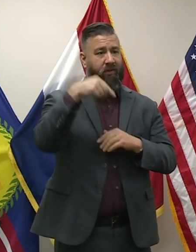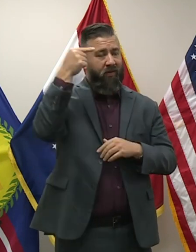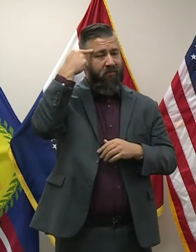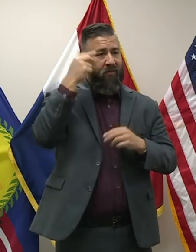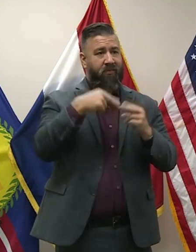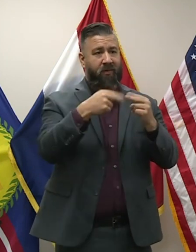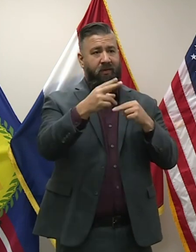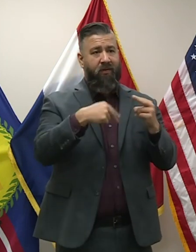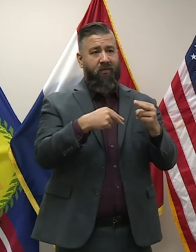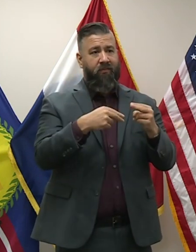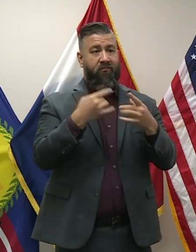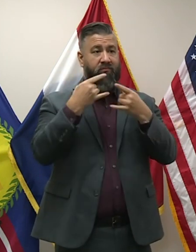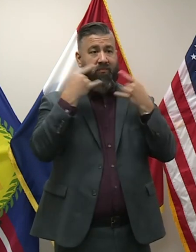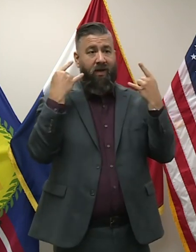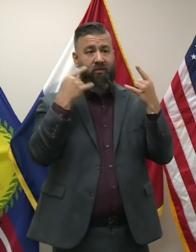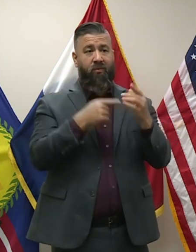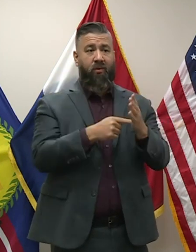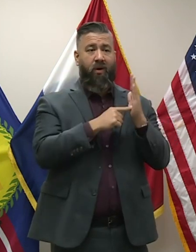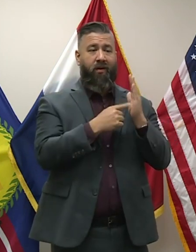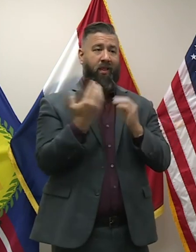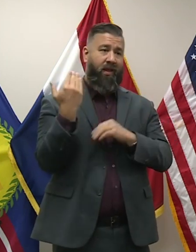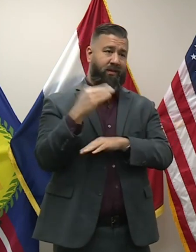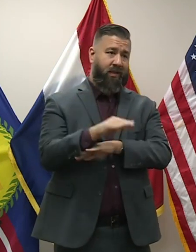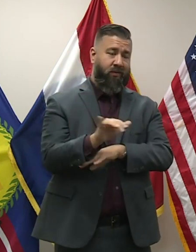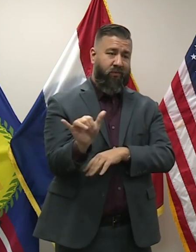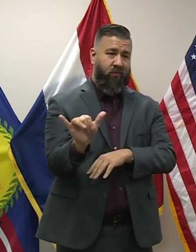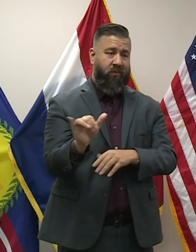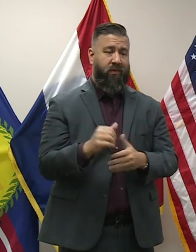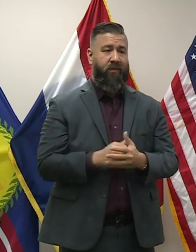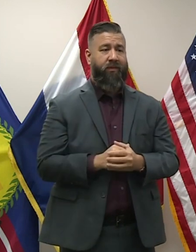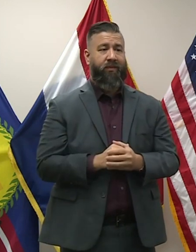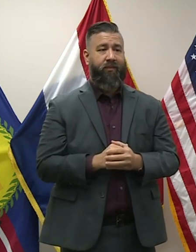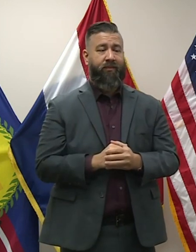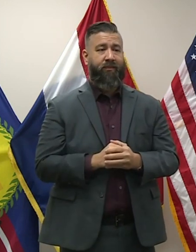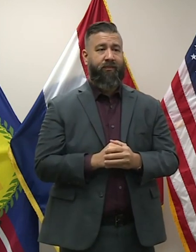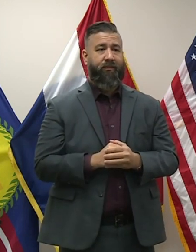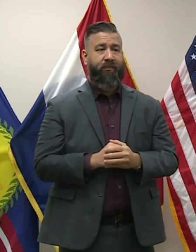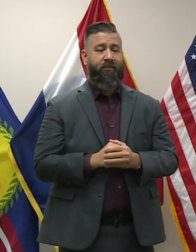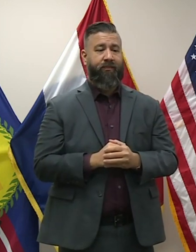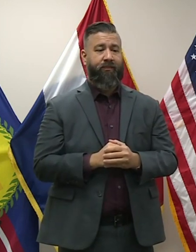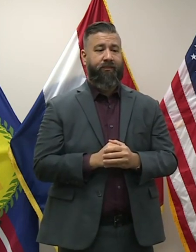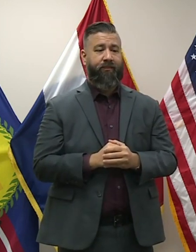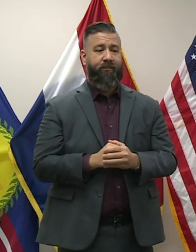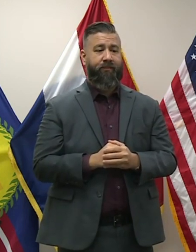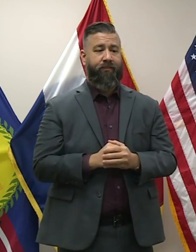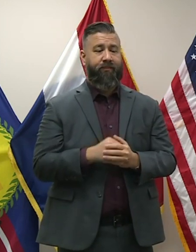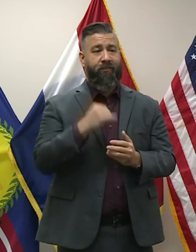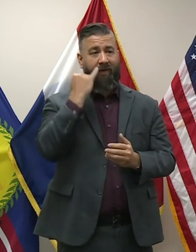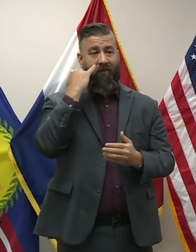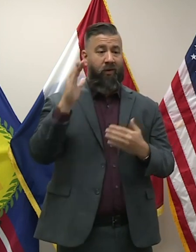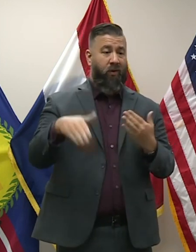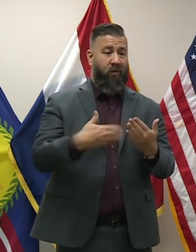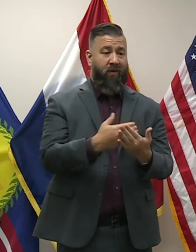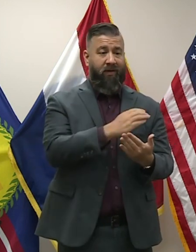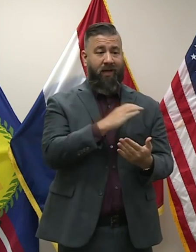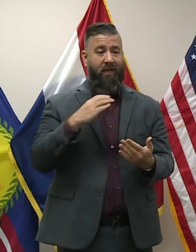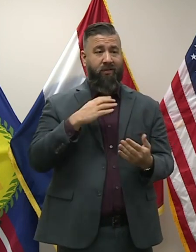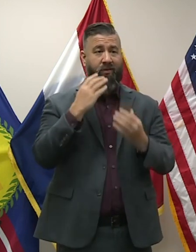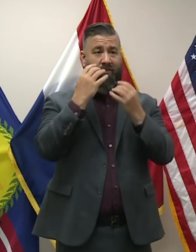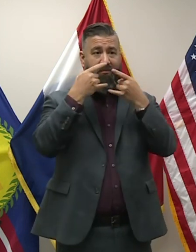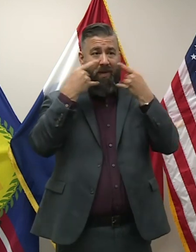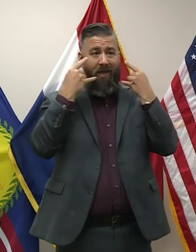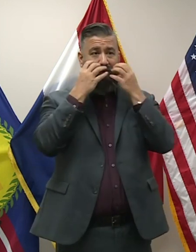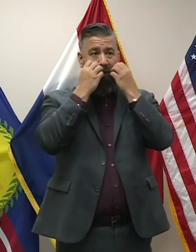last night for anyone entering the building. Now, if they get to the council chambers and take the mask